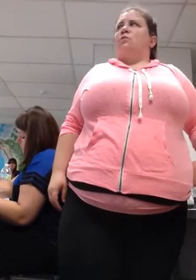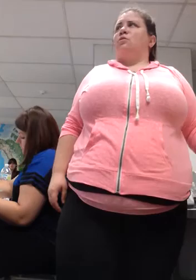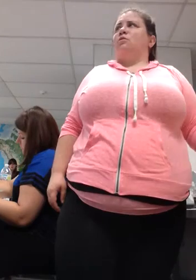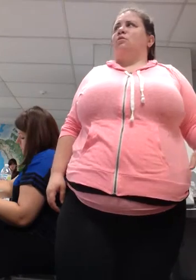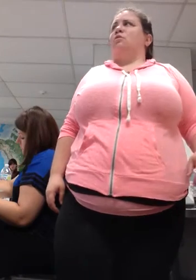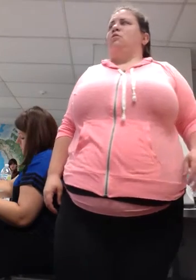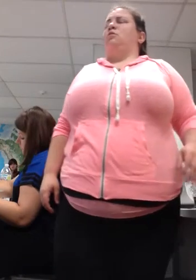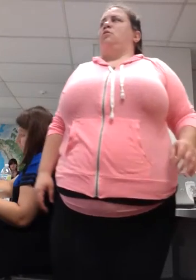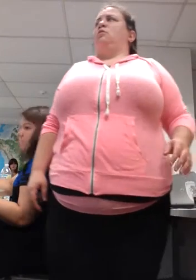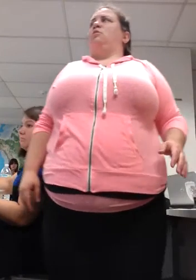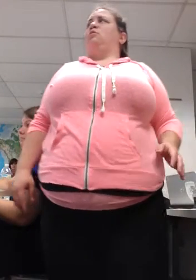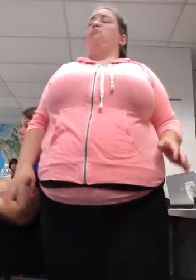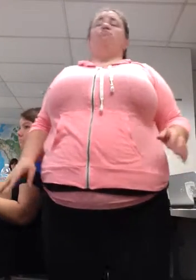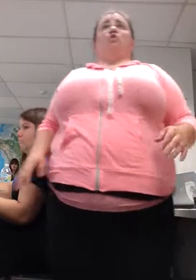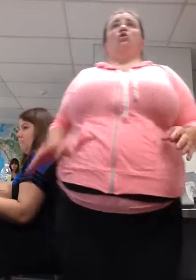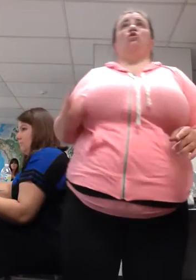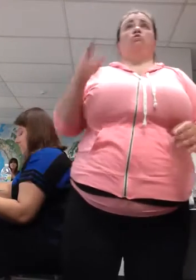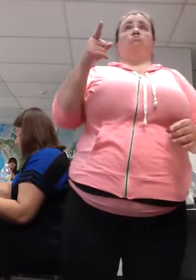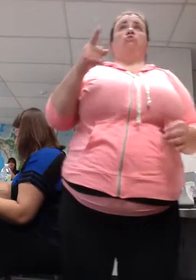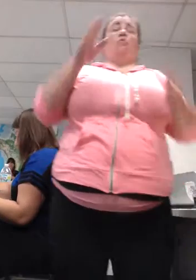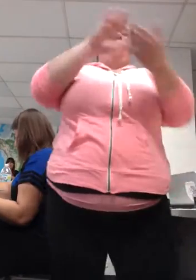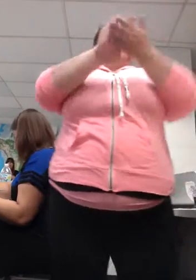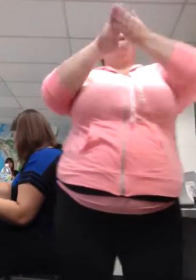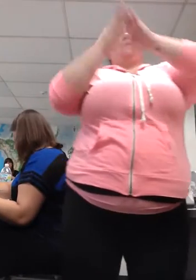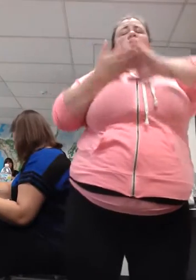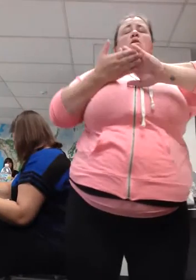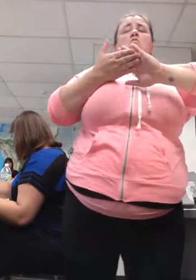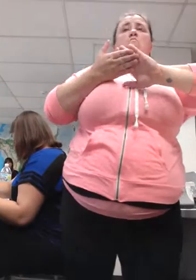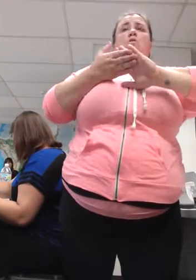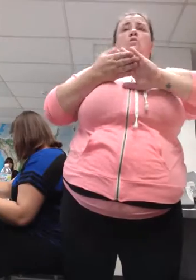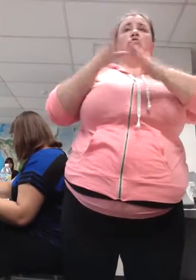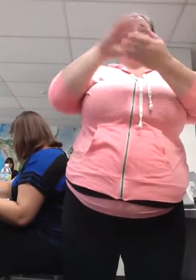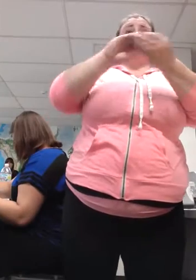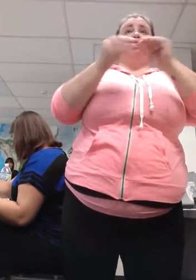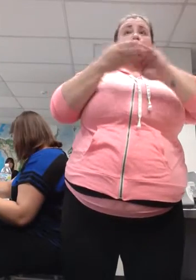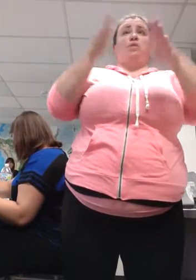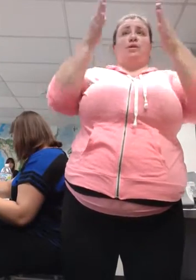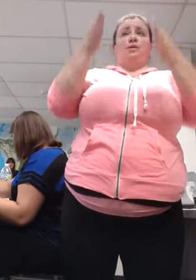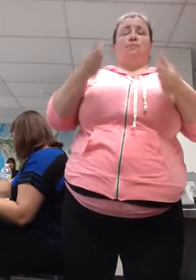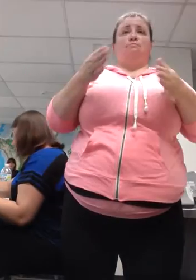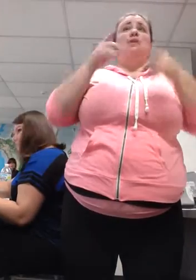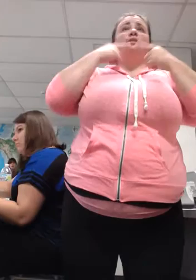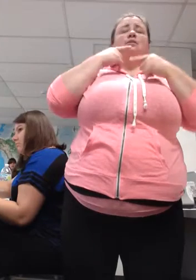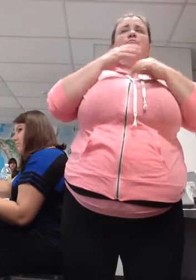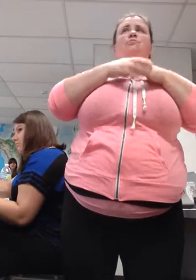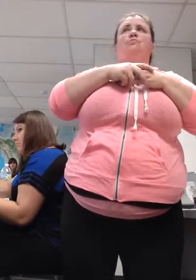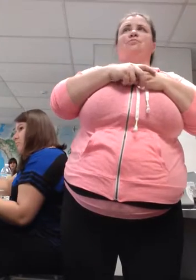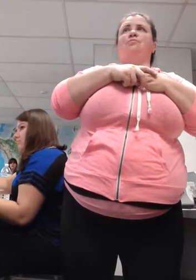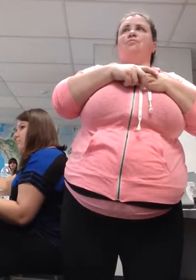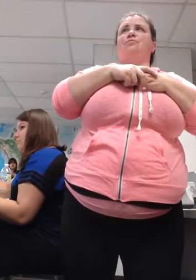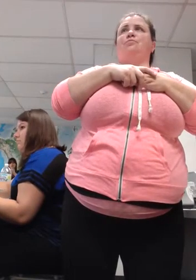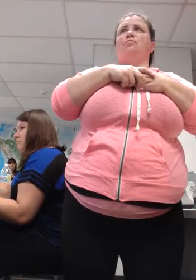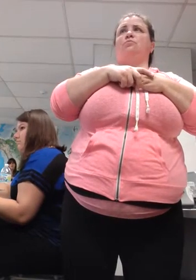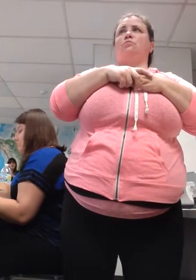storyteller. It has to look like you are telling a story. When we tell a story, we use transitional phrases.